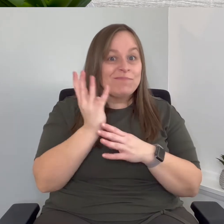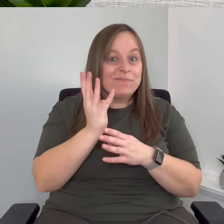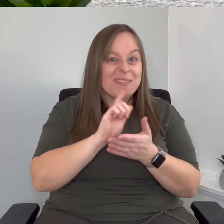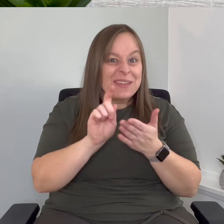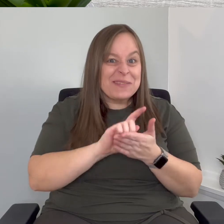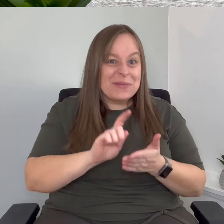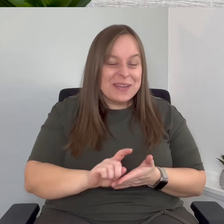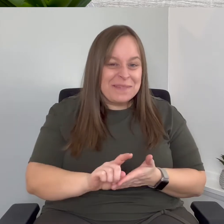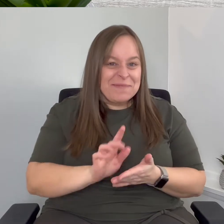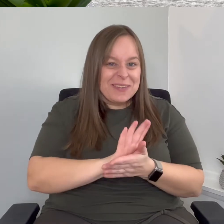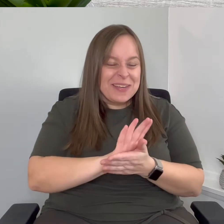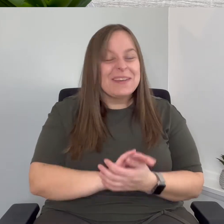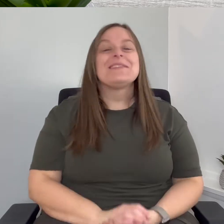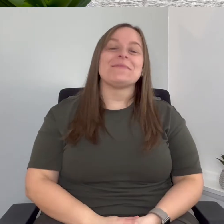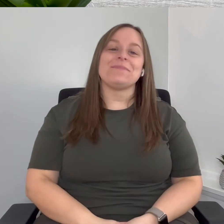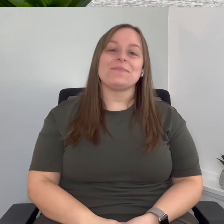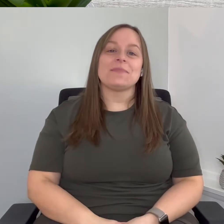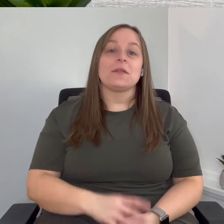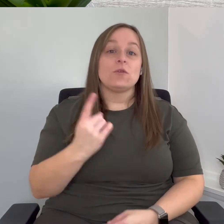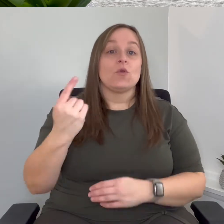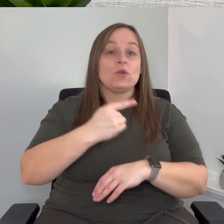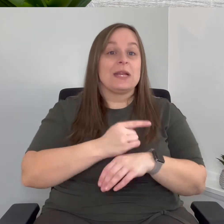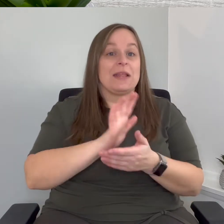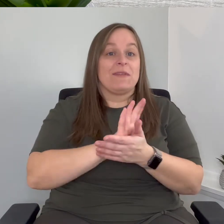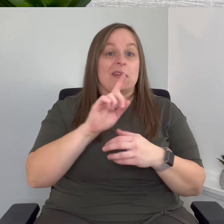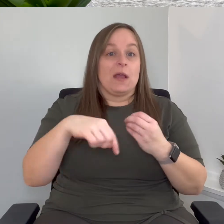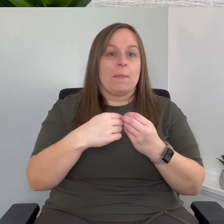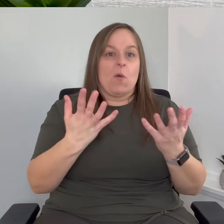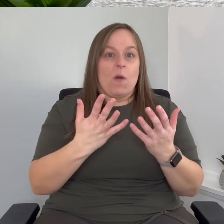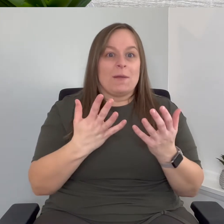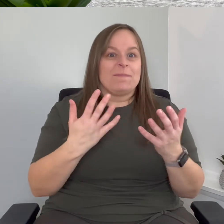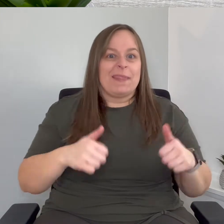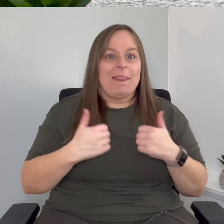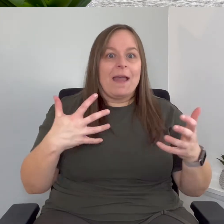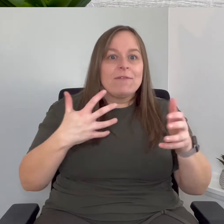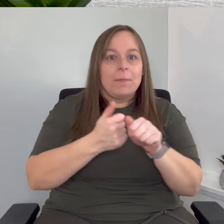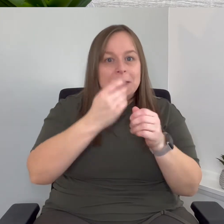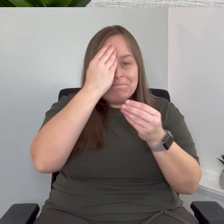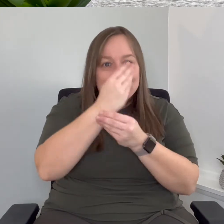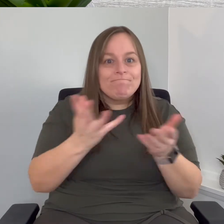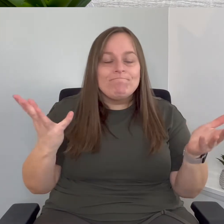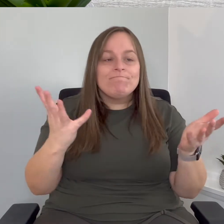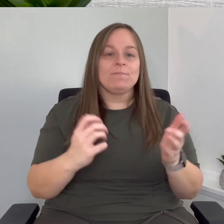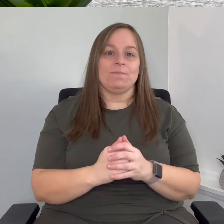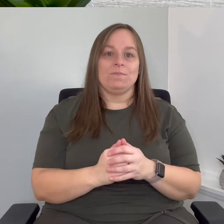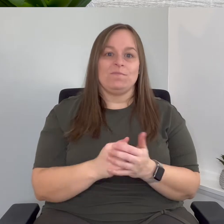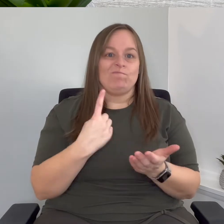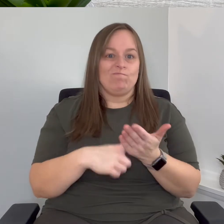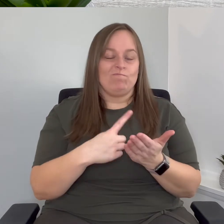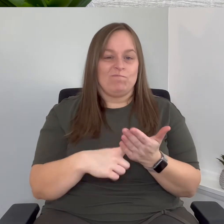weekly so today's video is another life update we're gonna go over